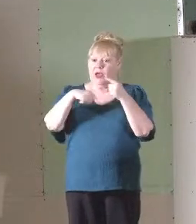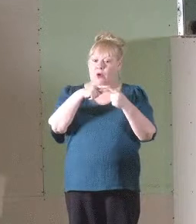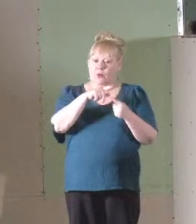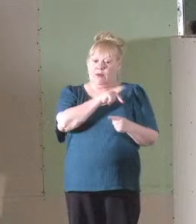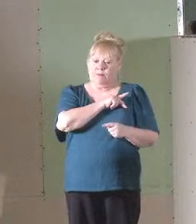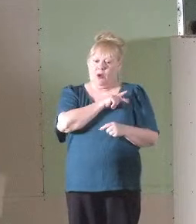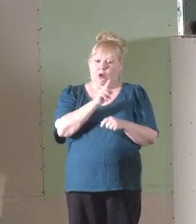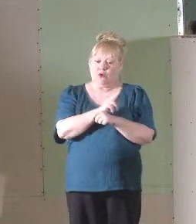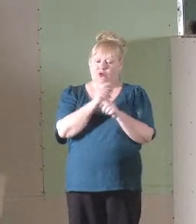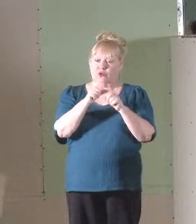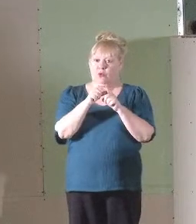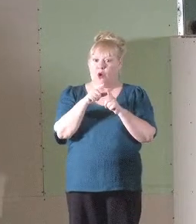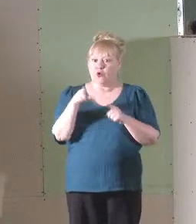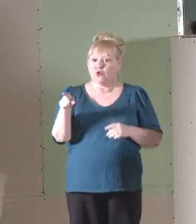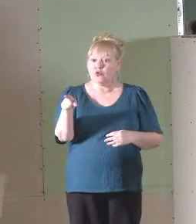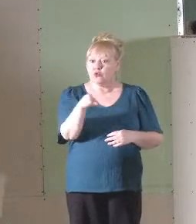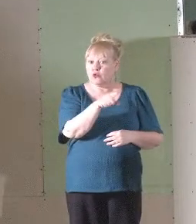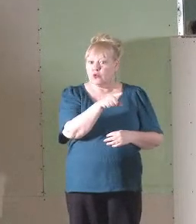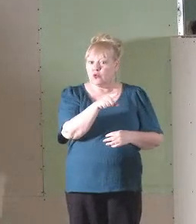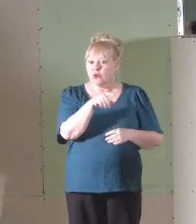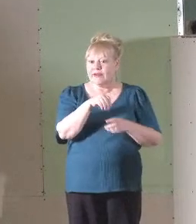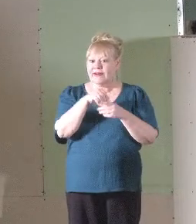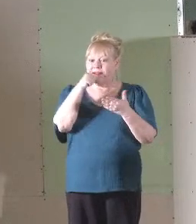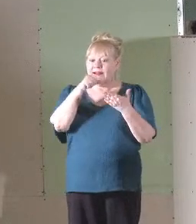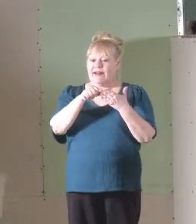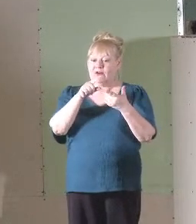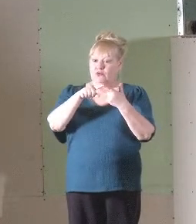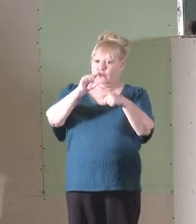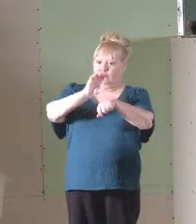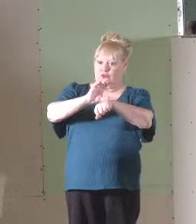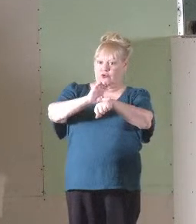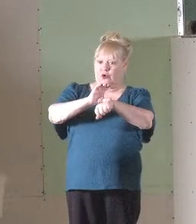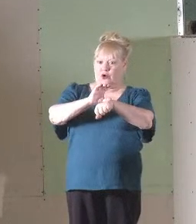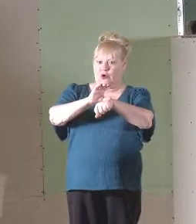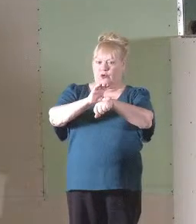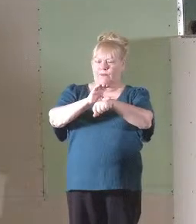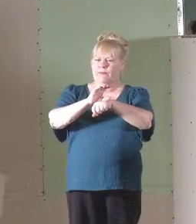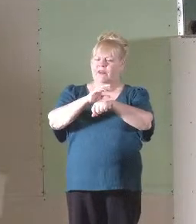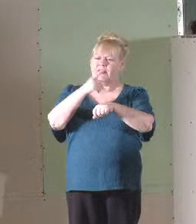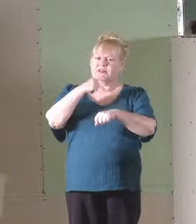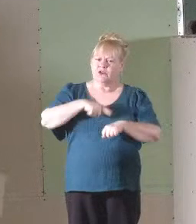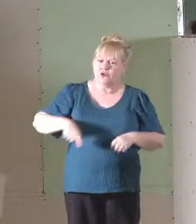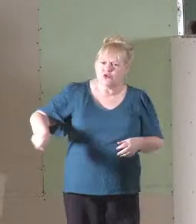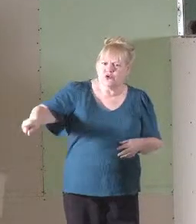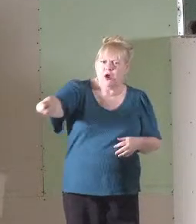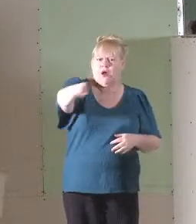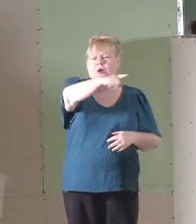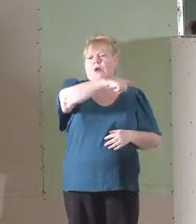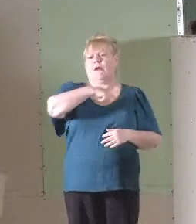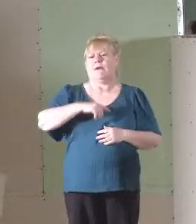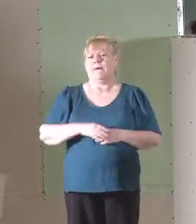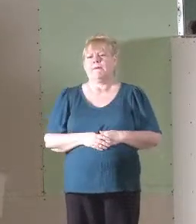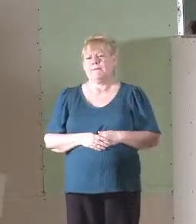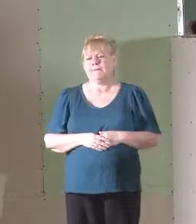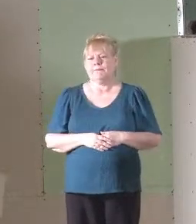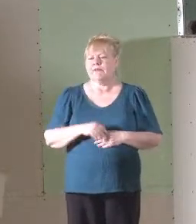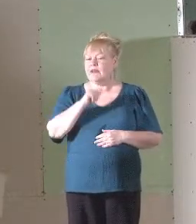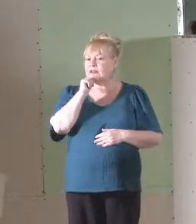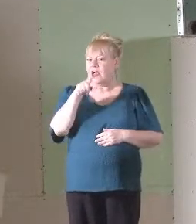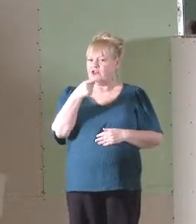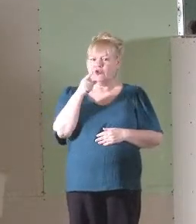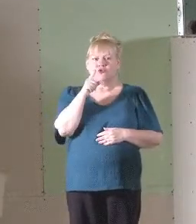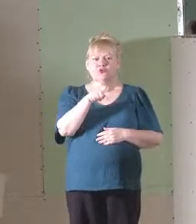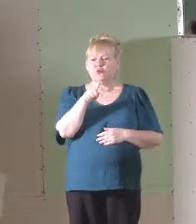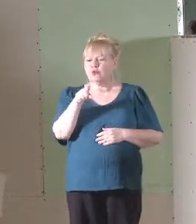uses the word you in a letter to a church, it's a plural you. Not